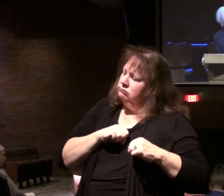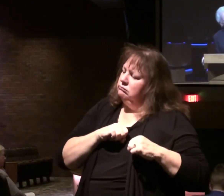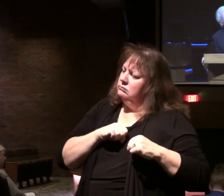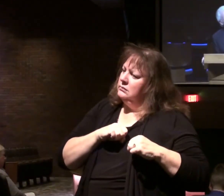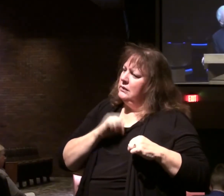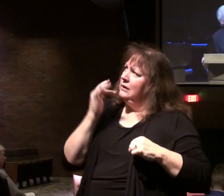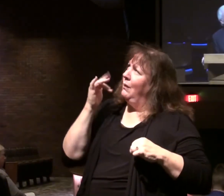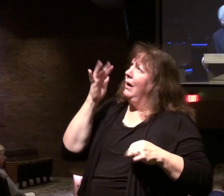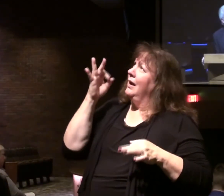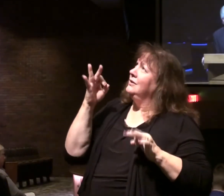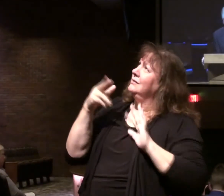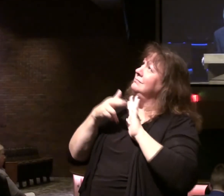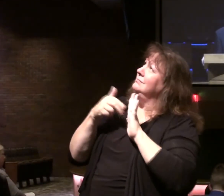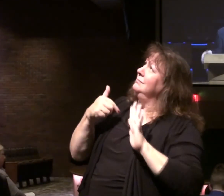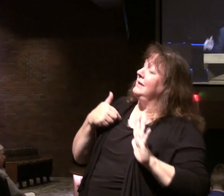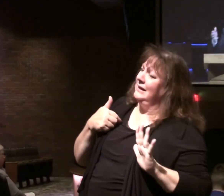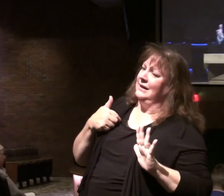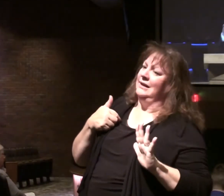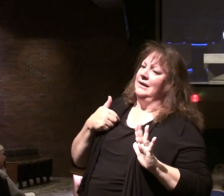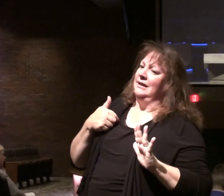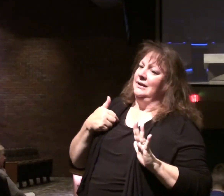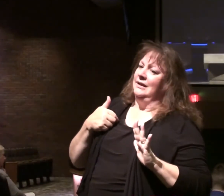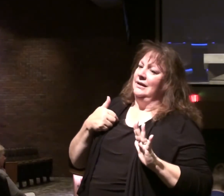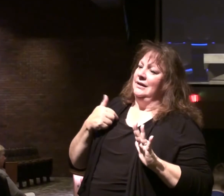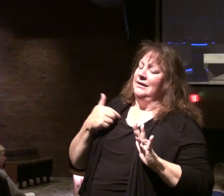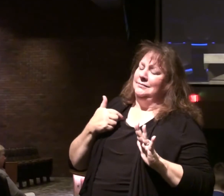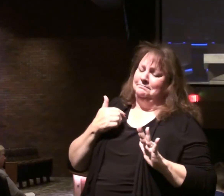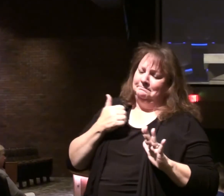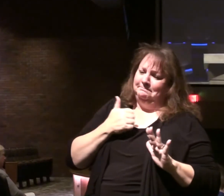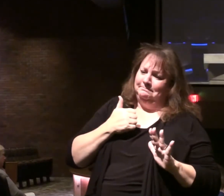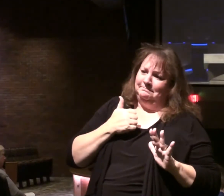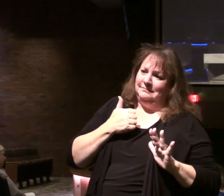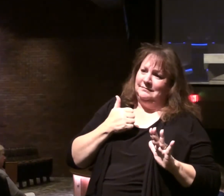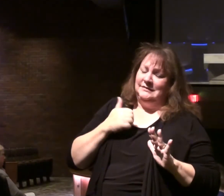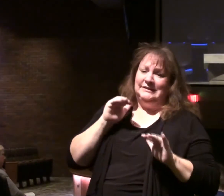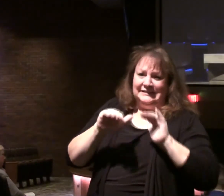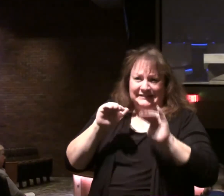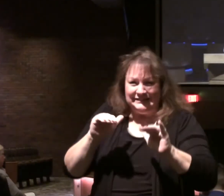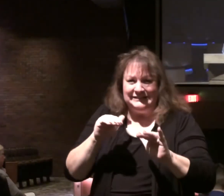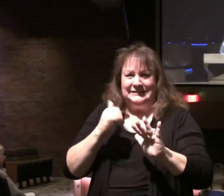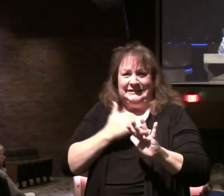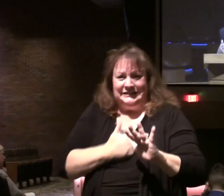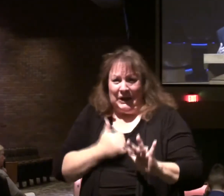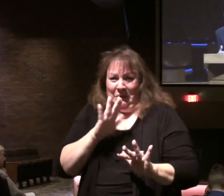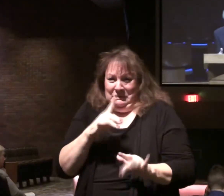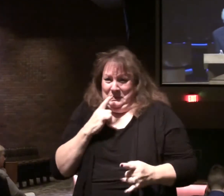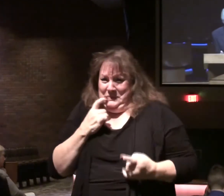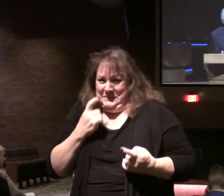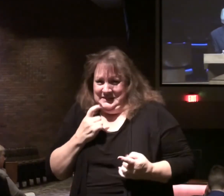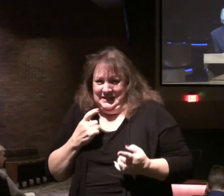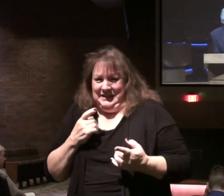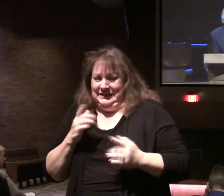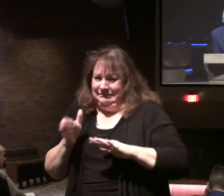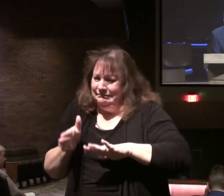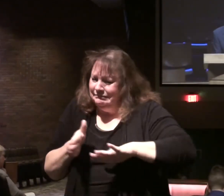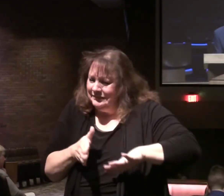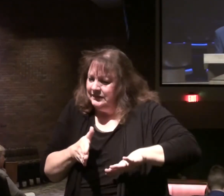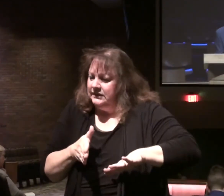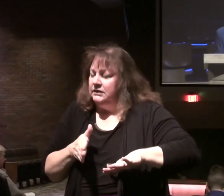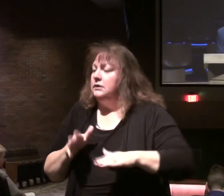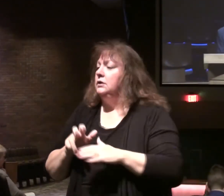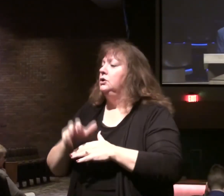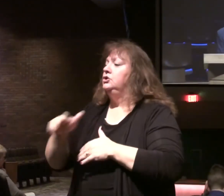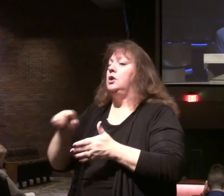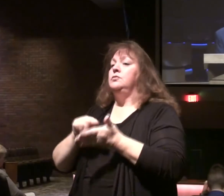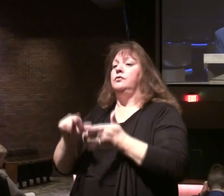judgment in the context that it calls to repentance. That's what these men will be carrying out. Just jump